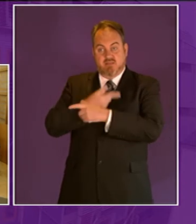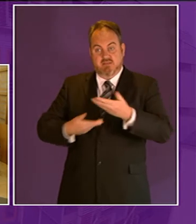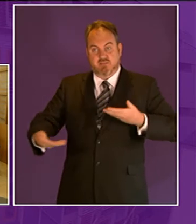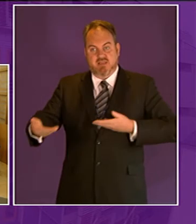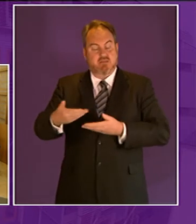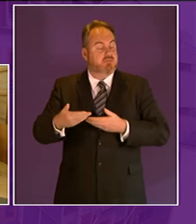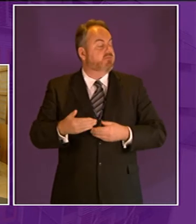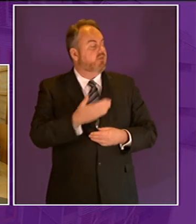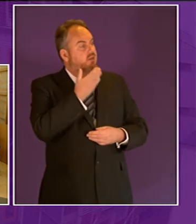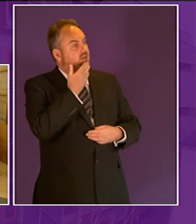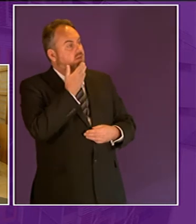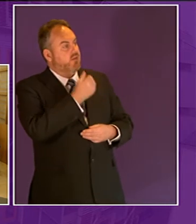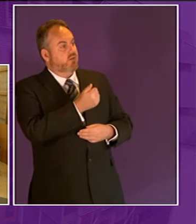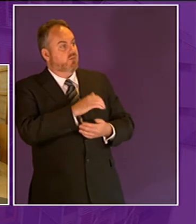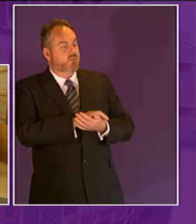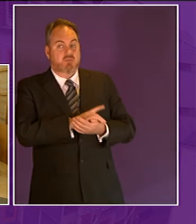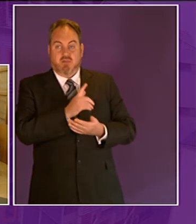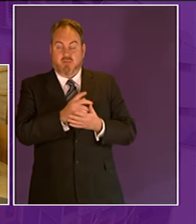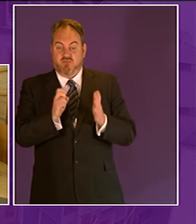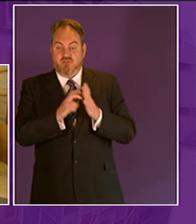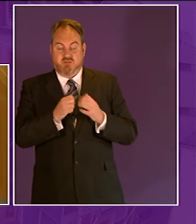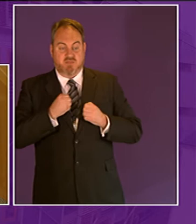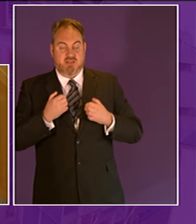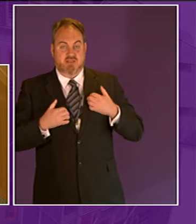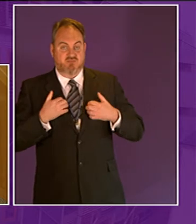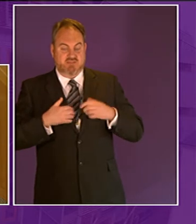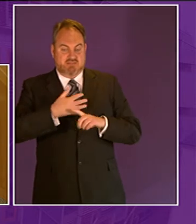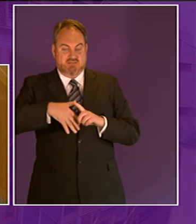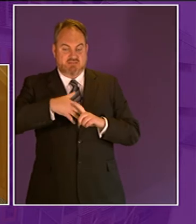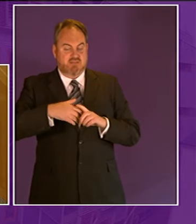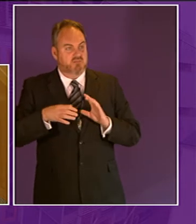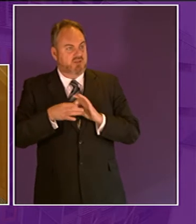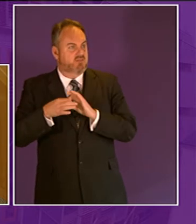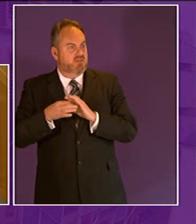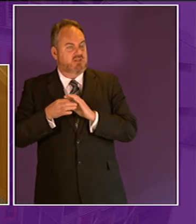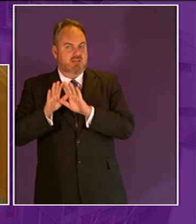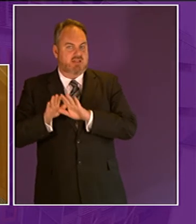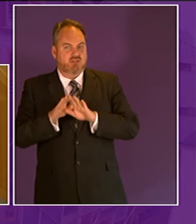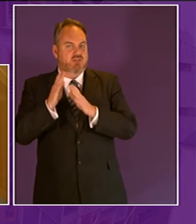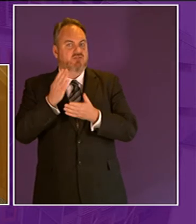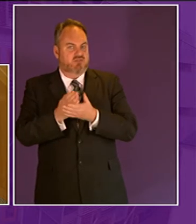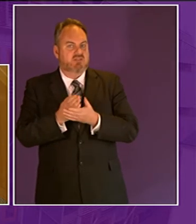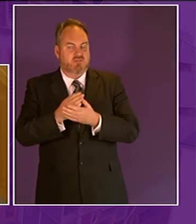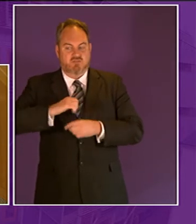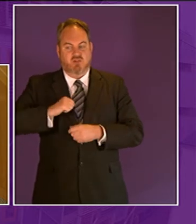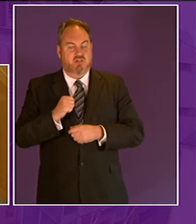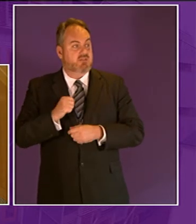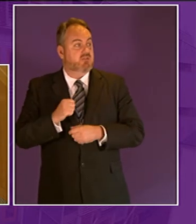presiding officer and can i just note my register of interest especially those in relation to the national trust for scotland and scottish land and estates uh i'd like to start by